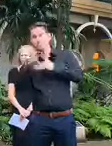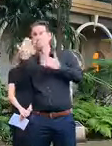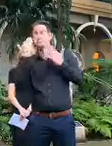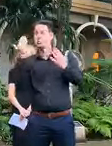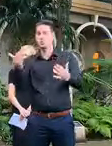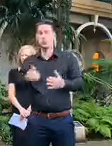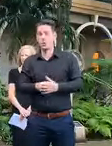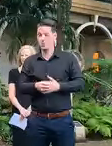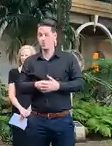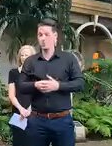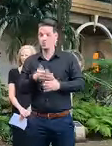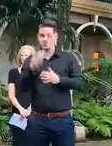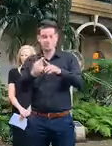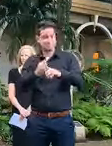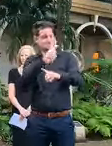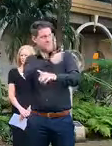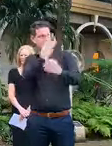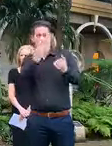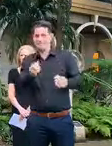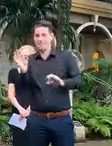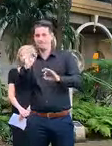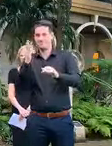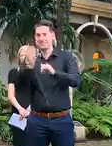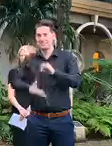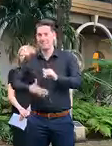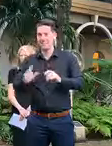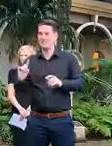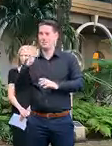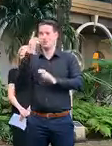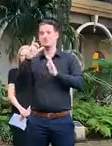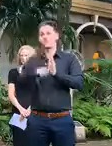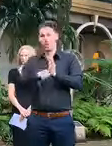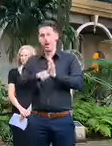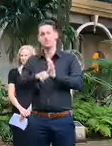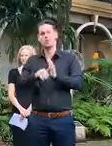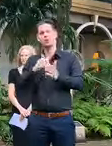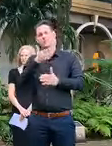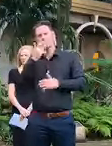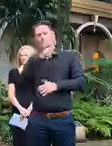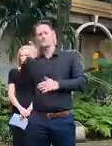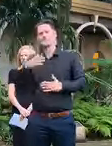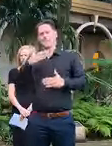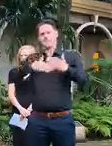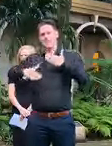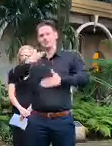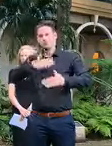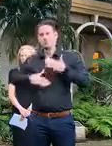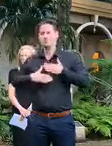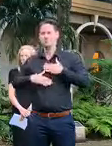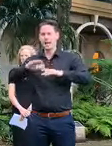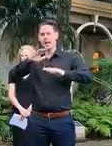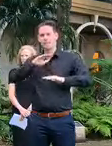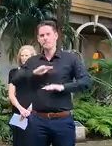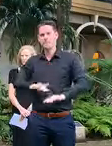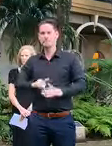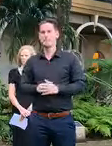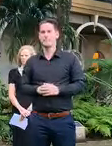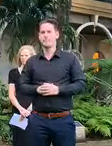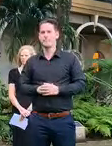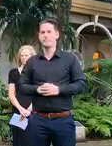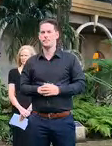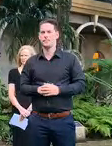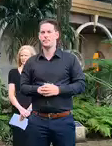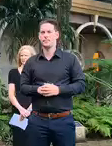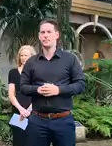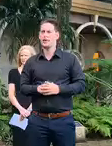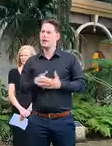haven't had to go through this before, now is the time for patience, for calm and for